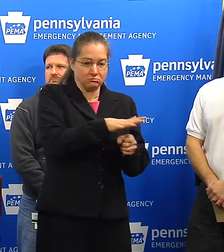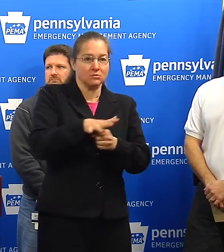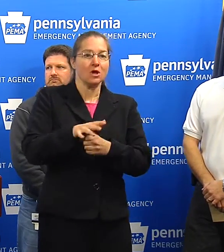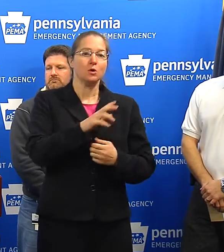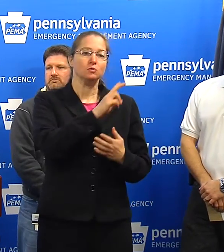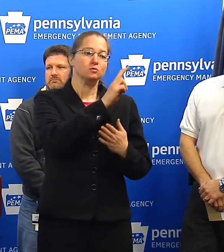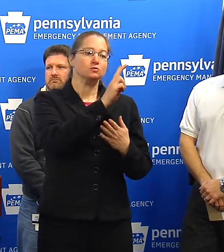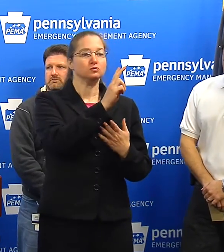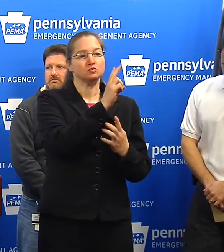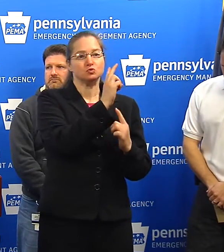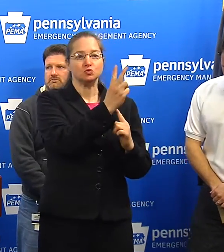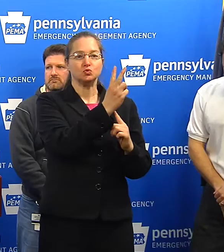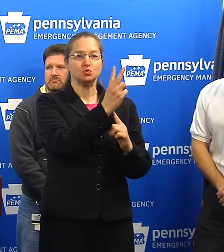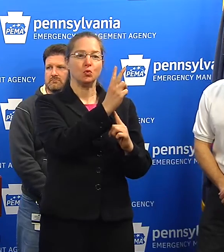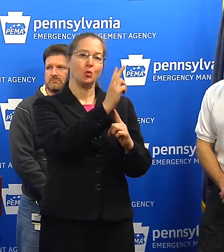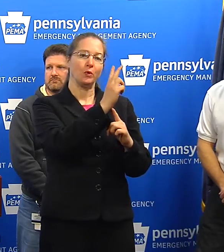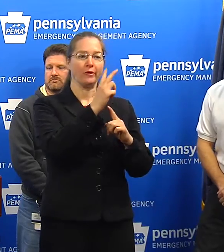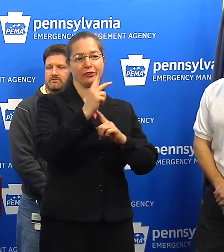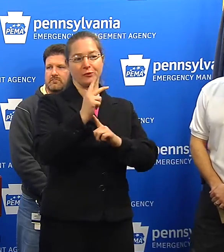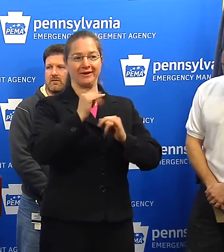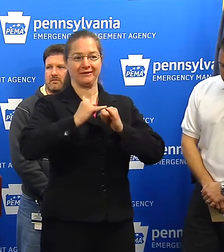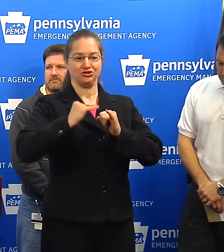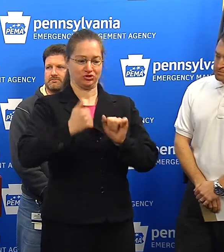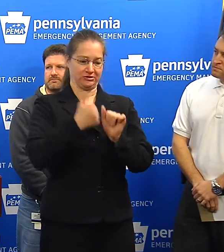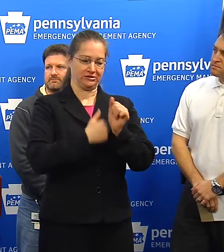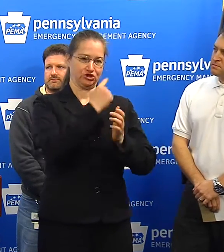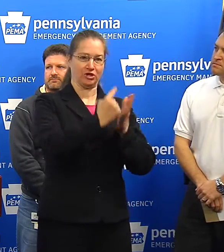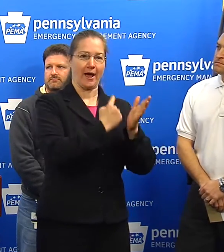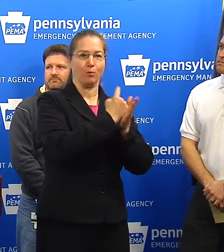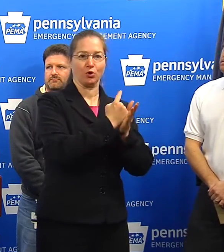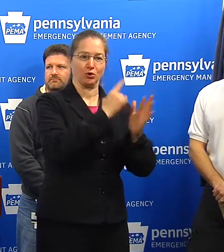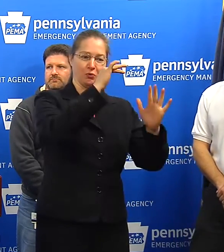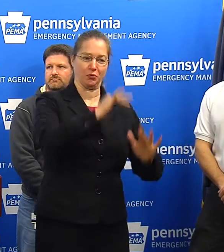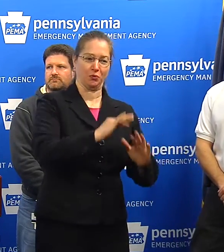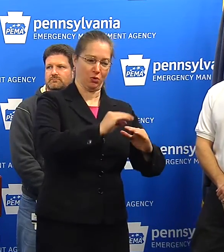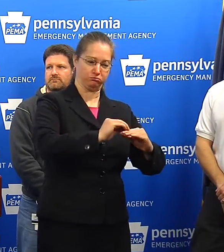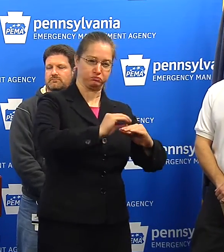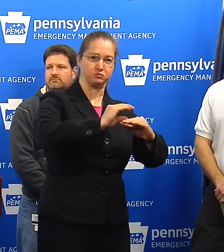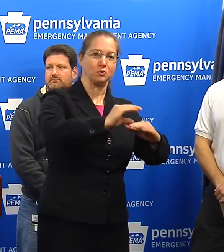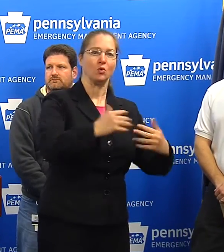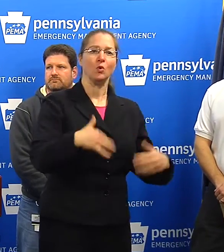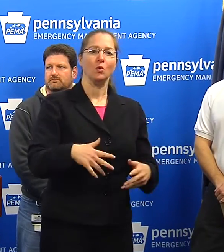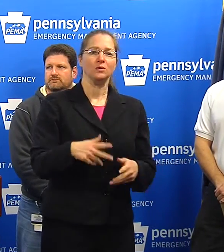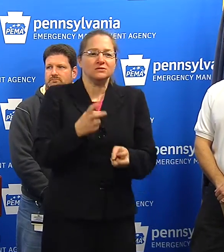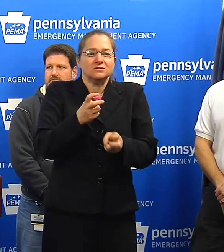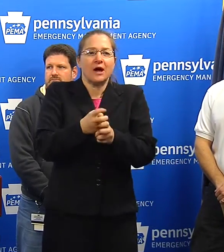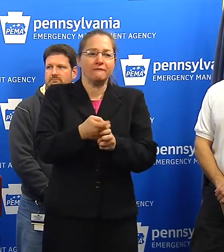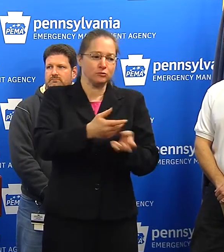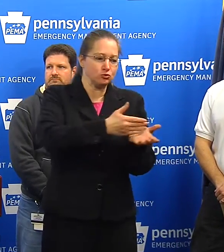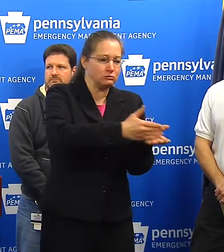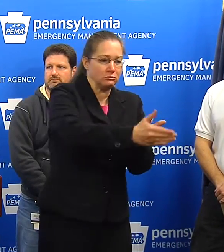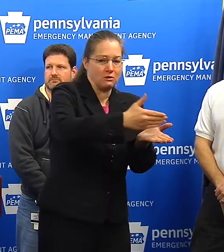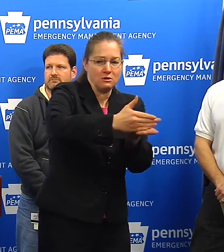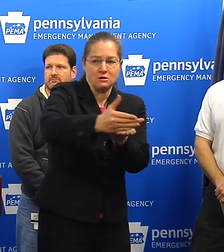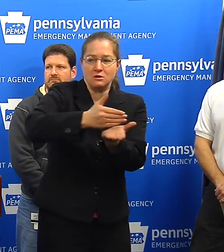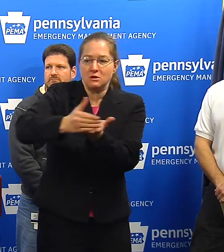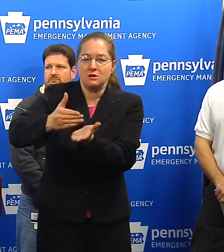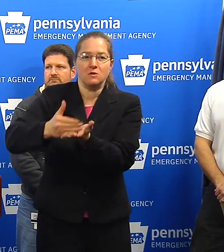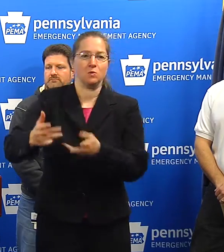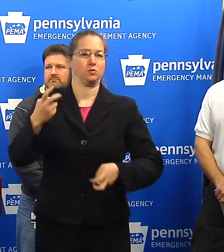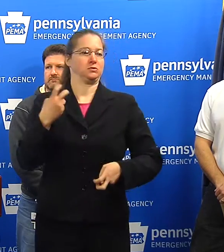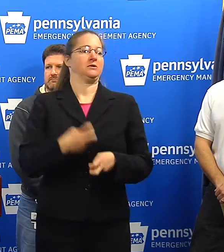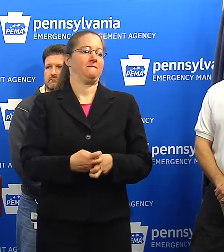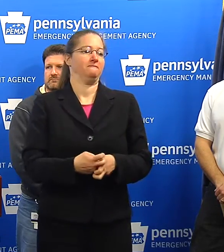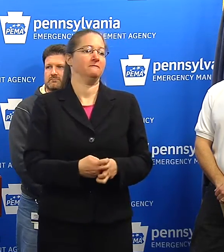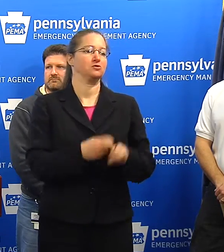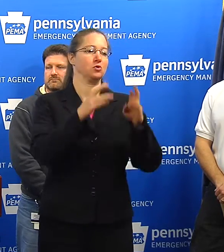And that is making it really, really difficult for us to use all of our resources to keep our roads